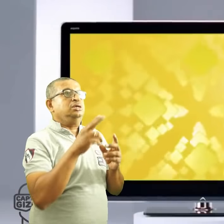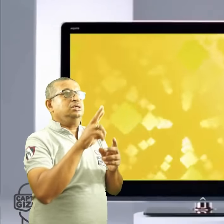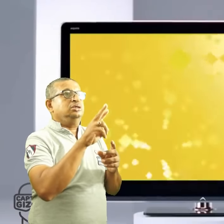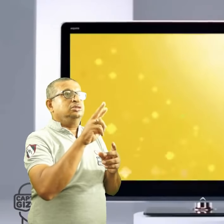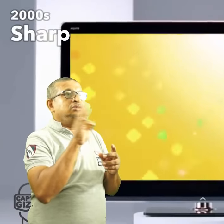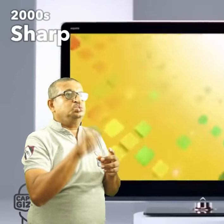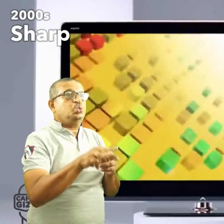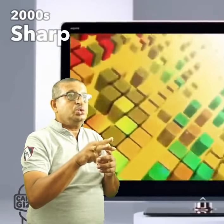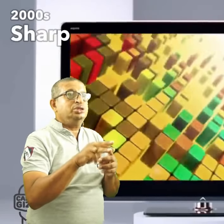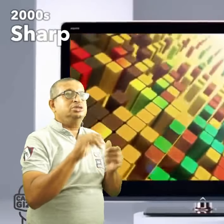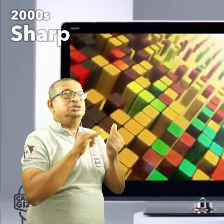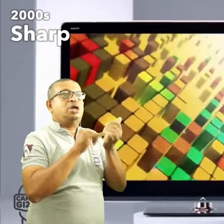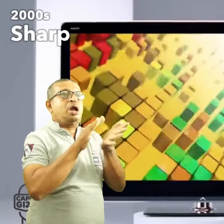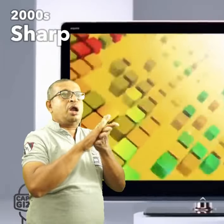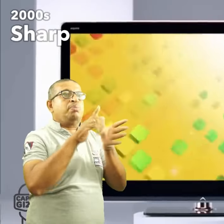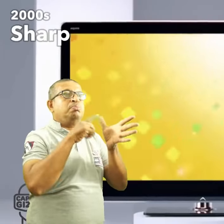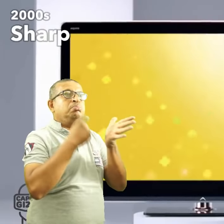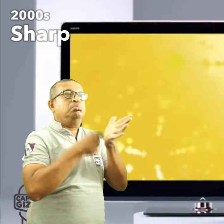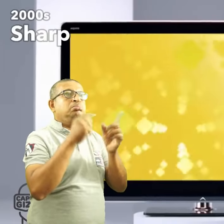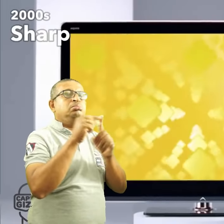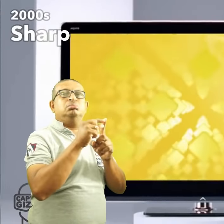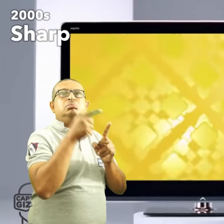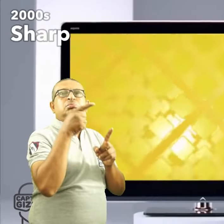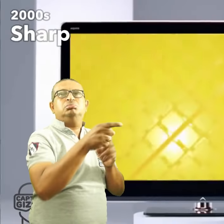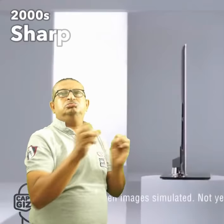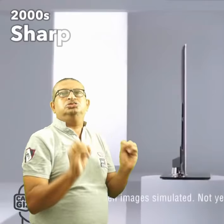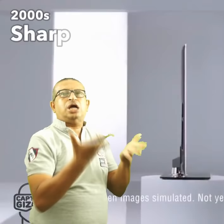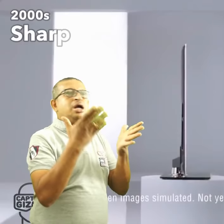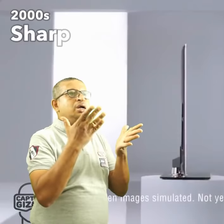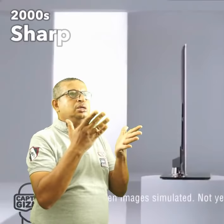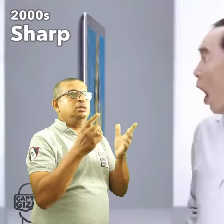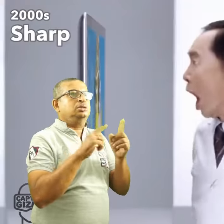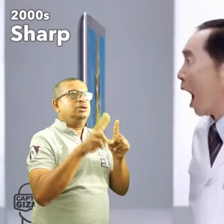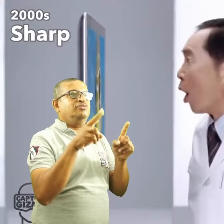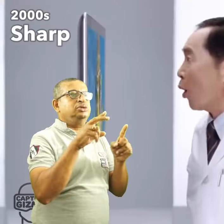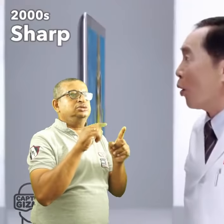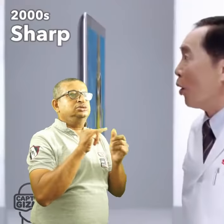Then LED TVs arrived, which were superior to both.